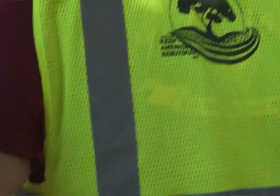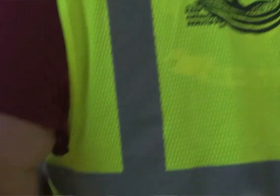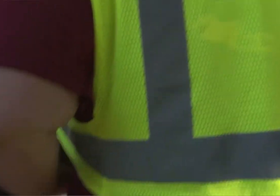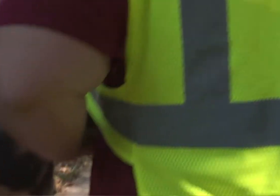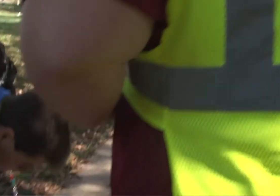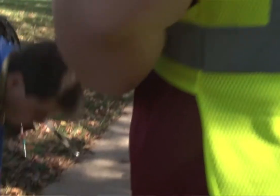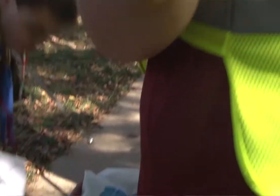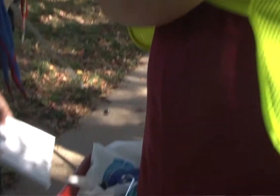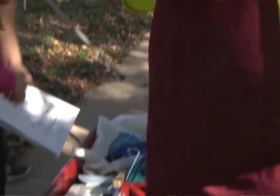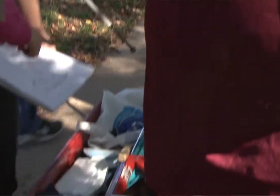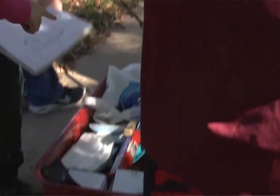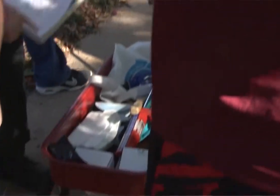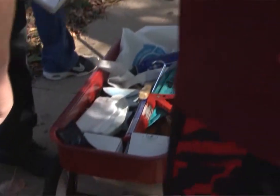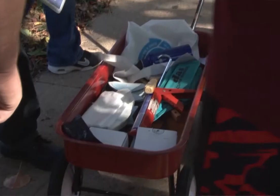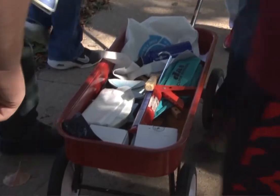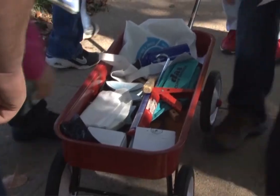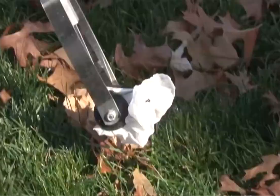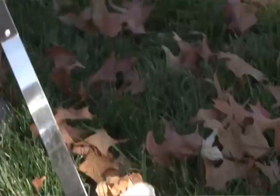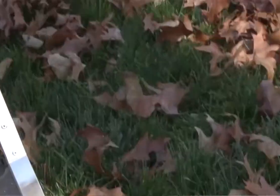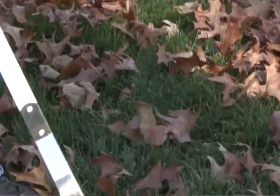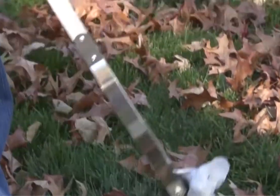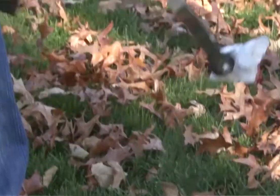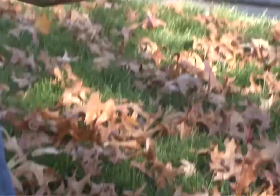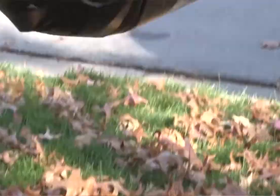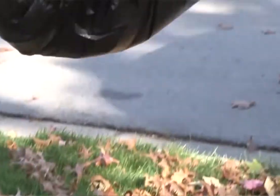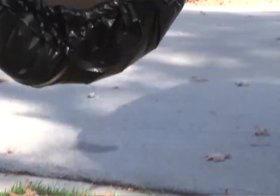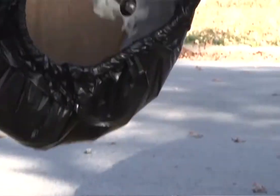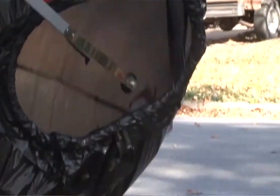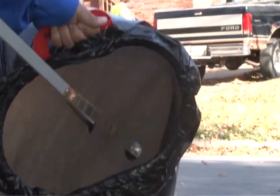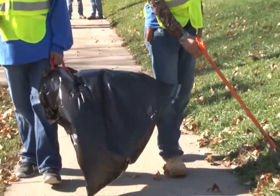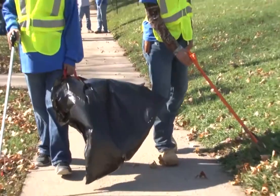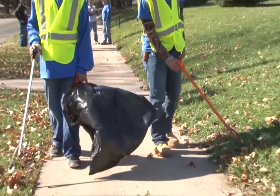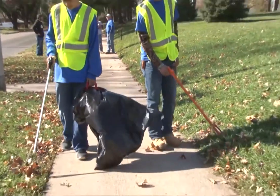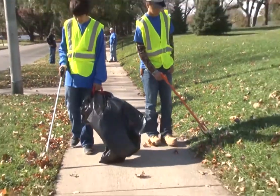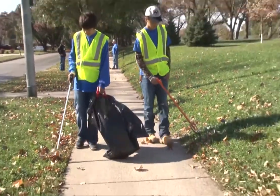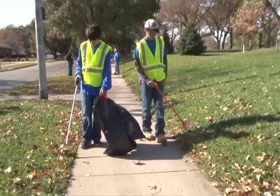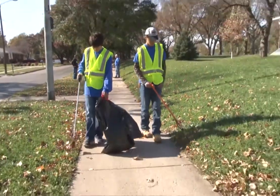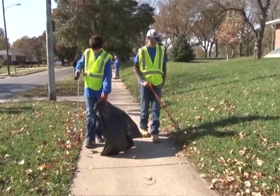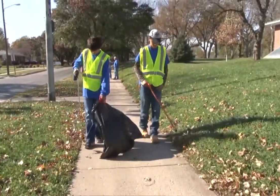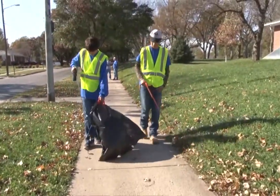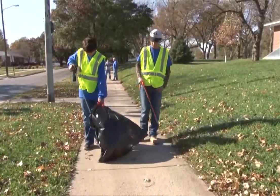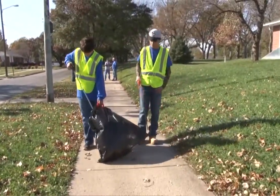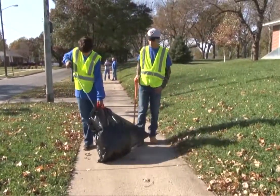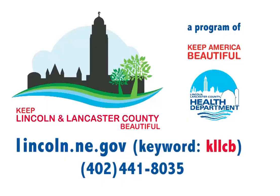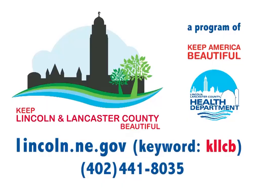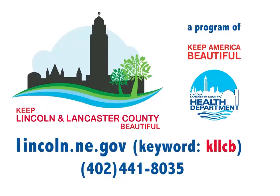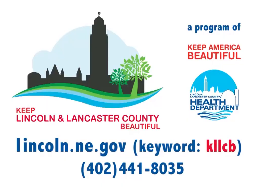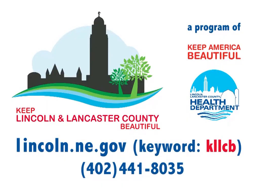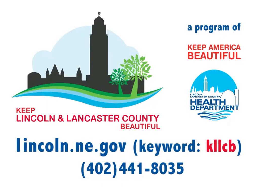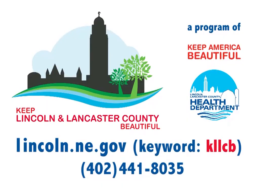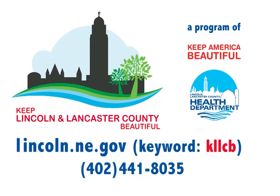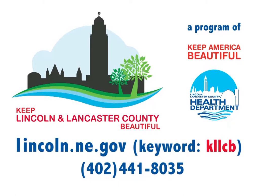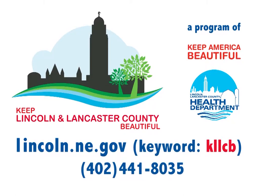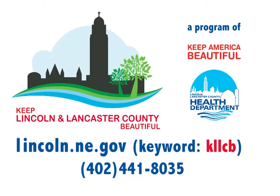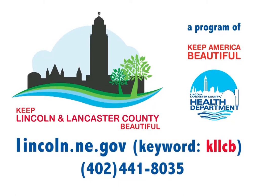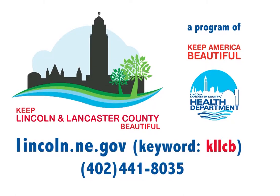to borrow a clean-up kit or apply for a litter grant, our program can help. Visit the website lincoln.ne